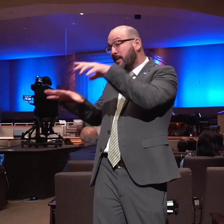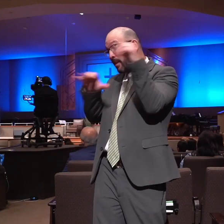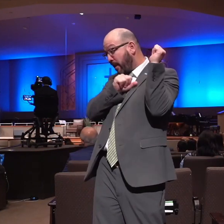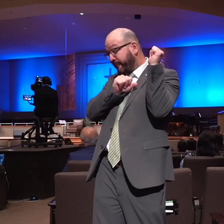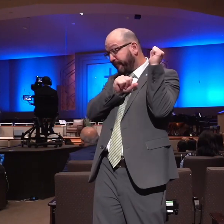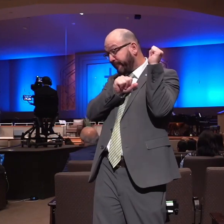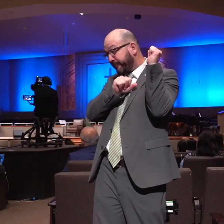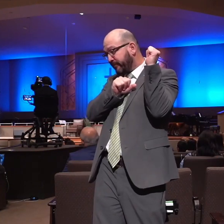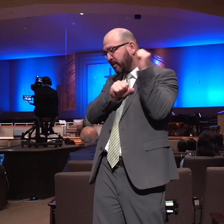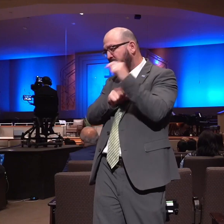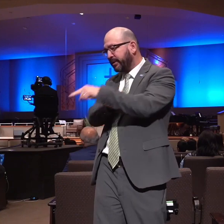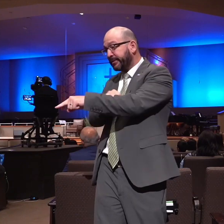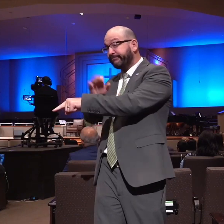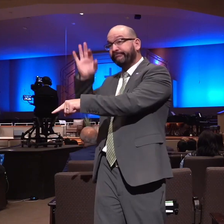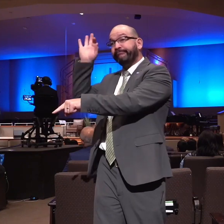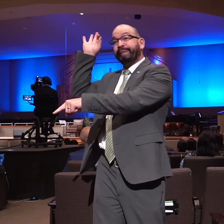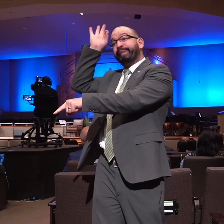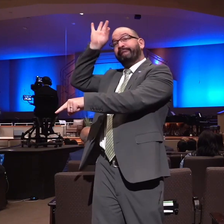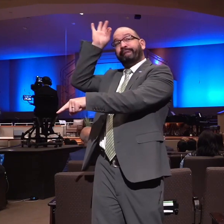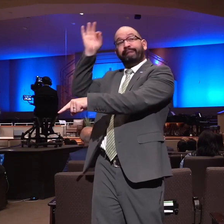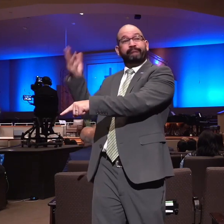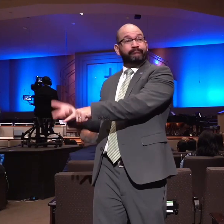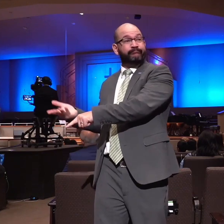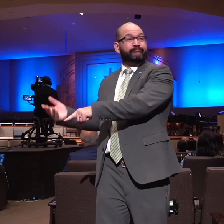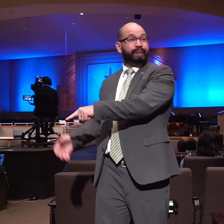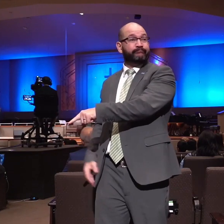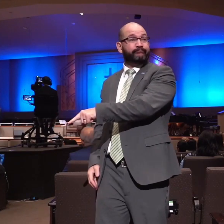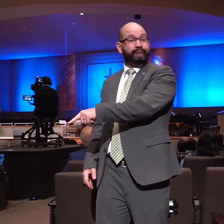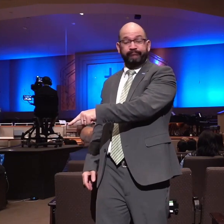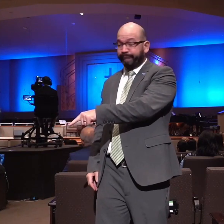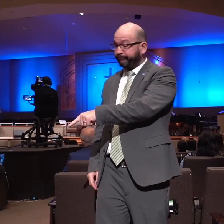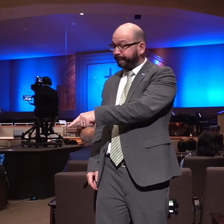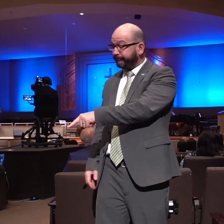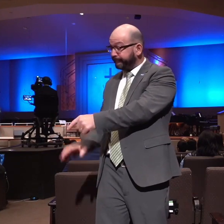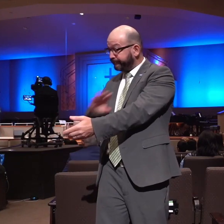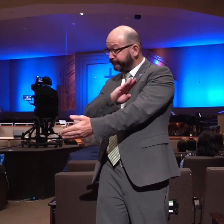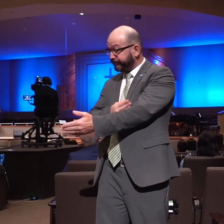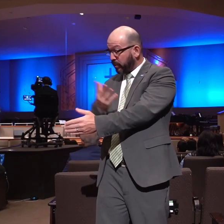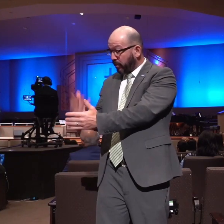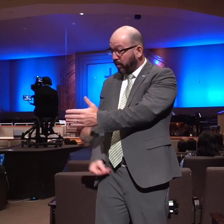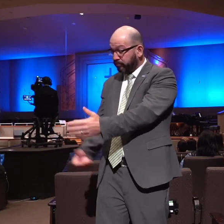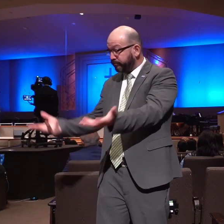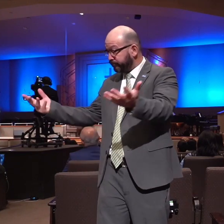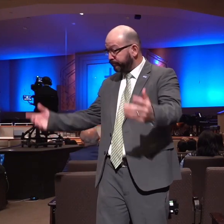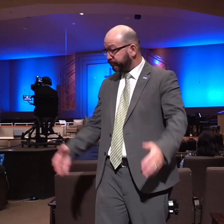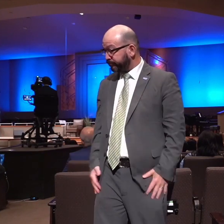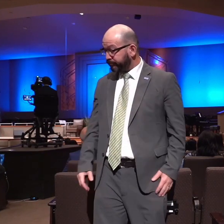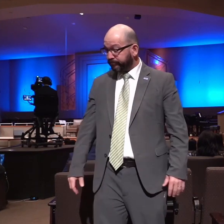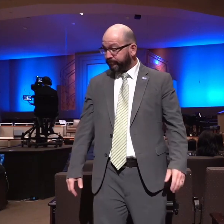discernment to know that there was no power the of god in his life